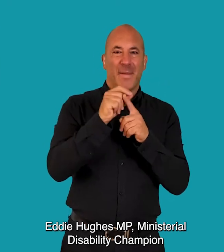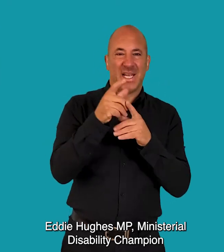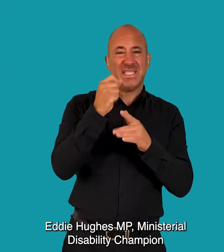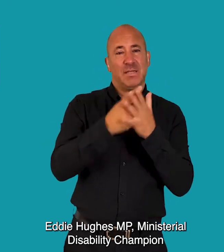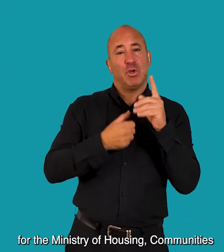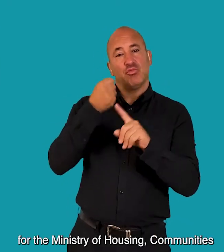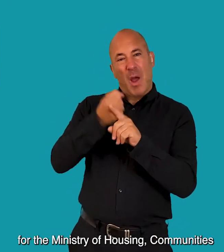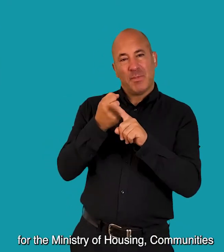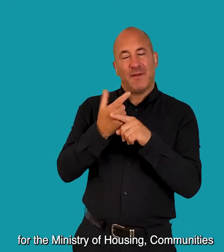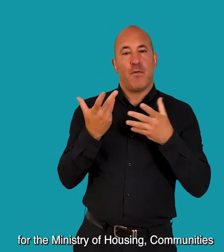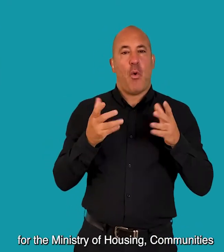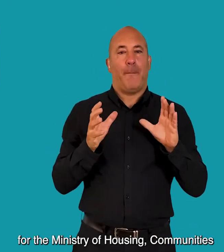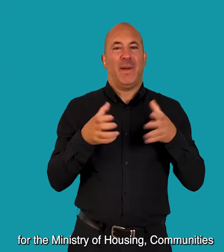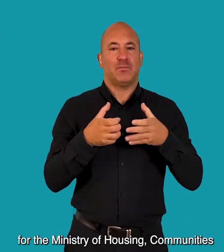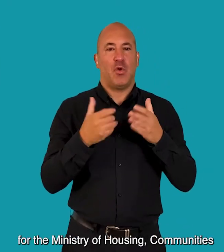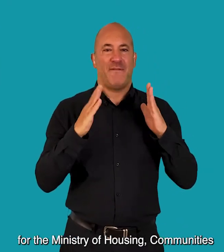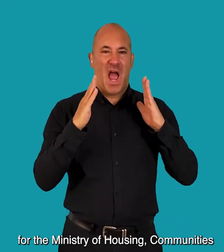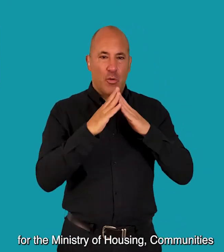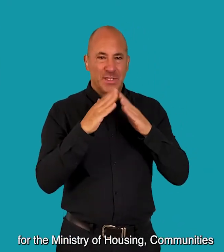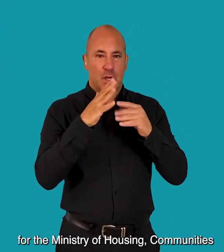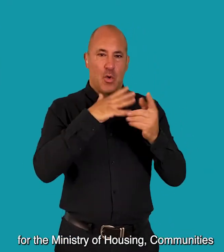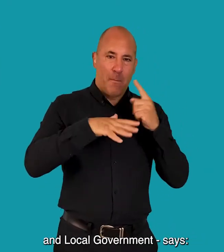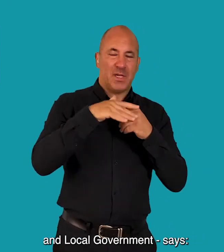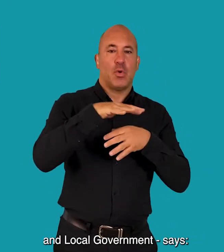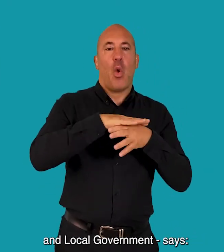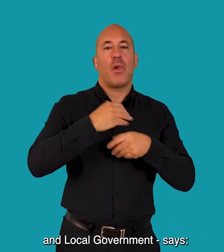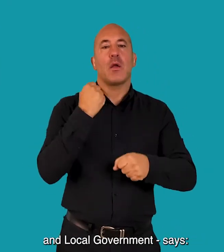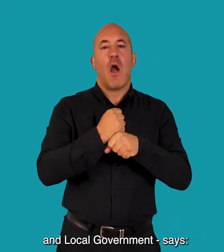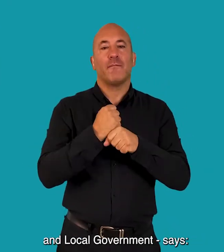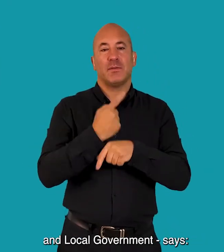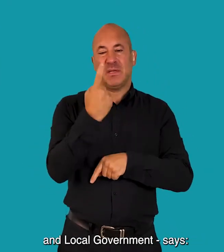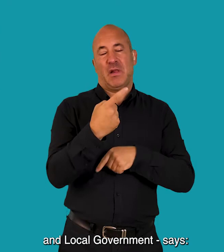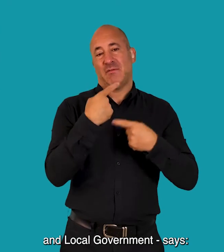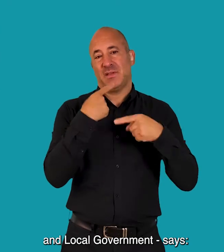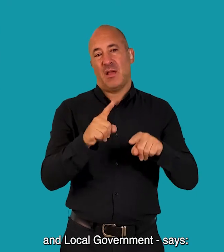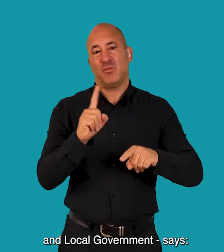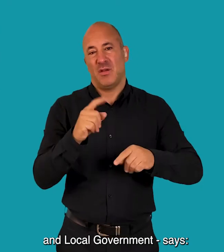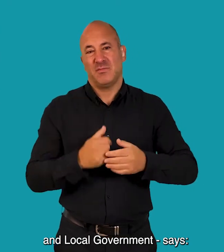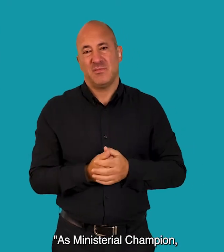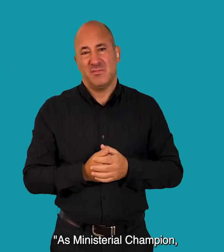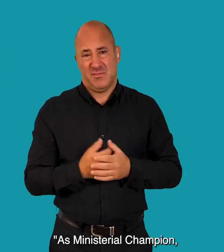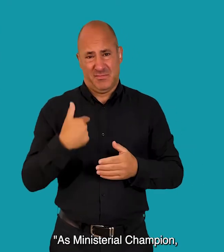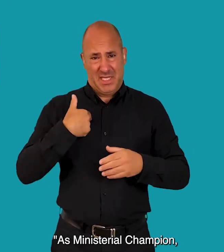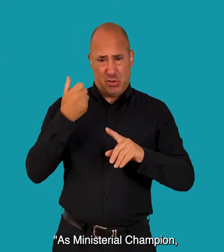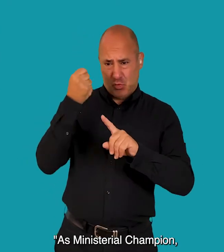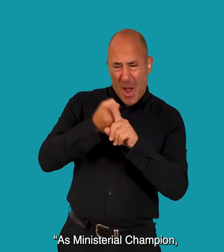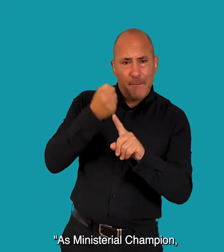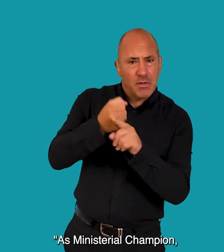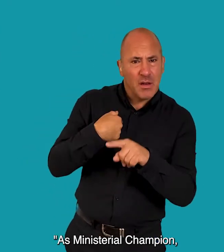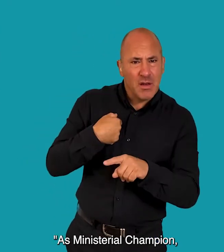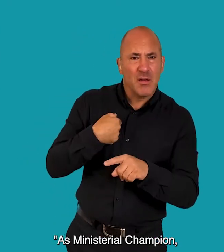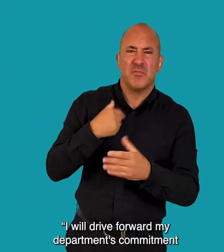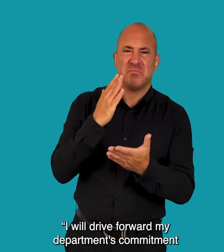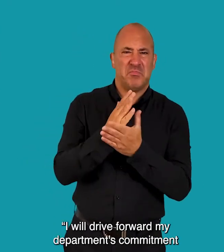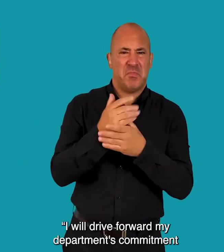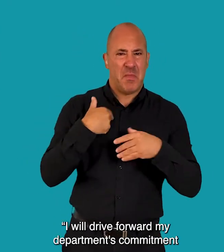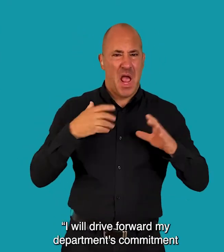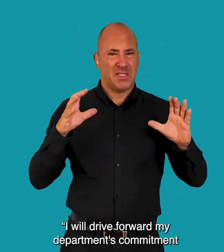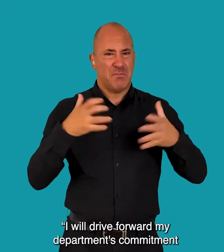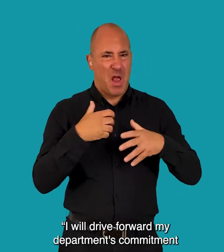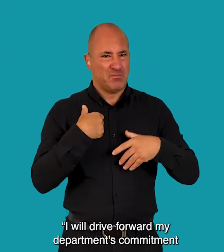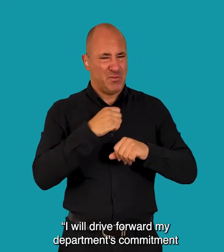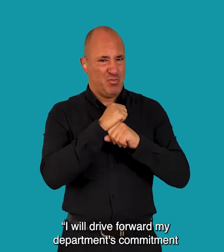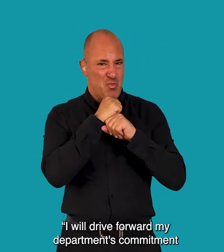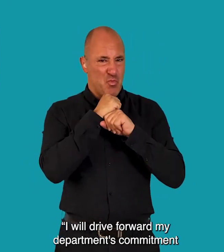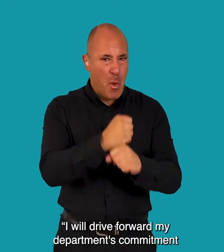Champion for the Ministry of Housing, Communities and Local Government says As Ministerial Champion, I will drive